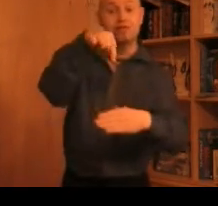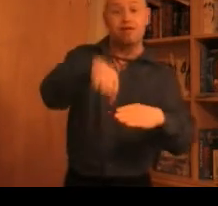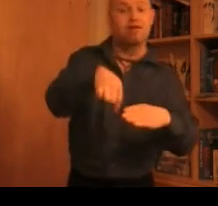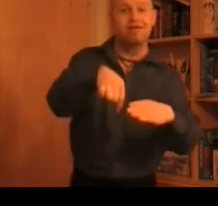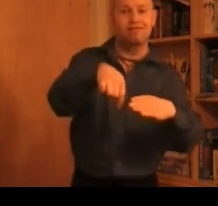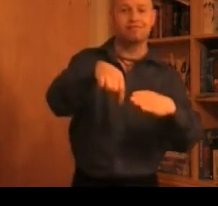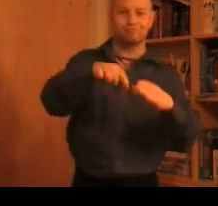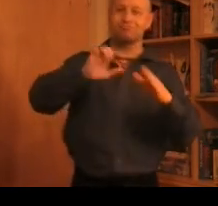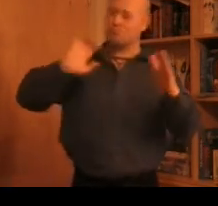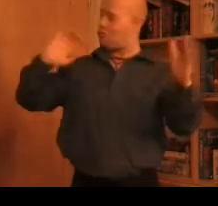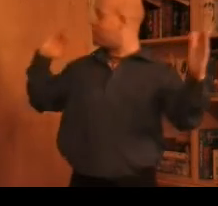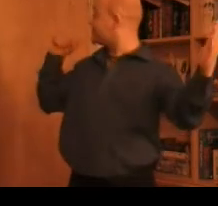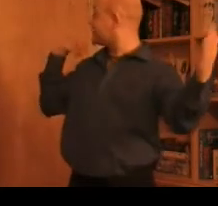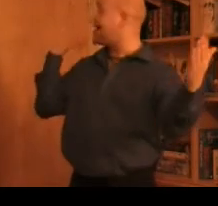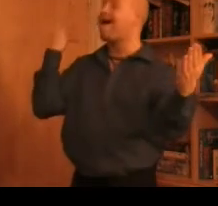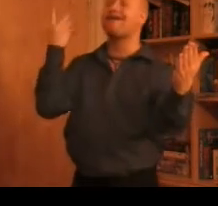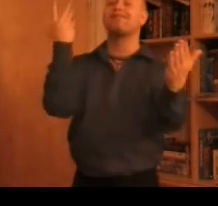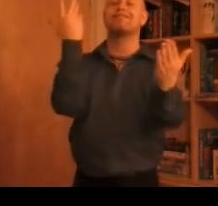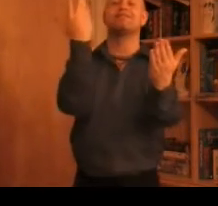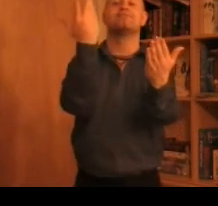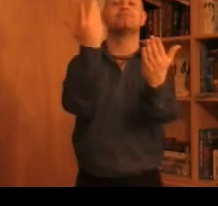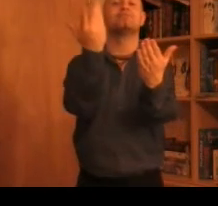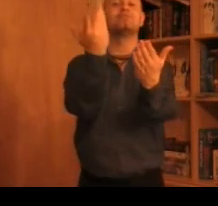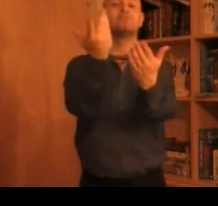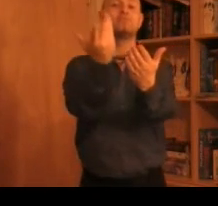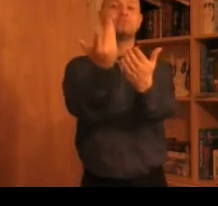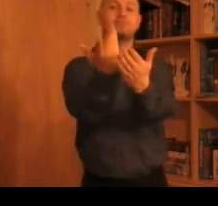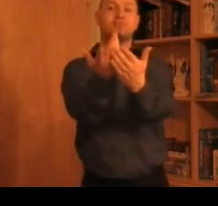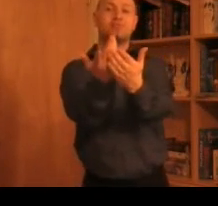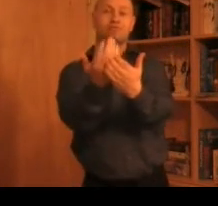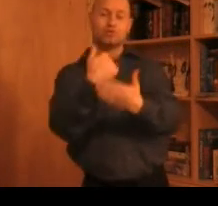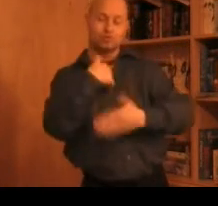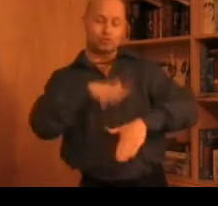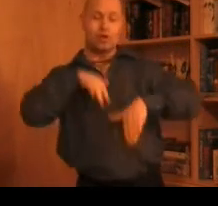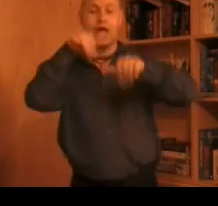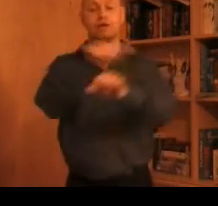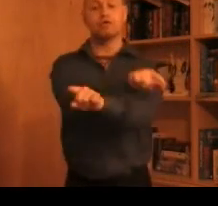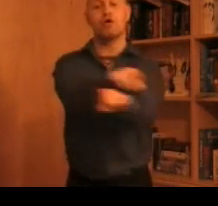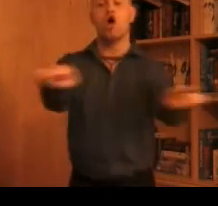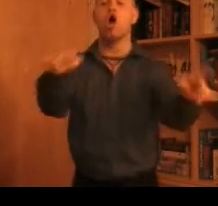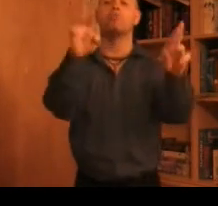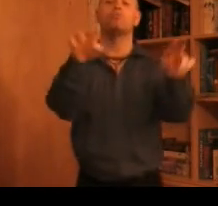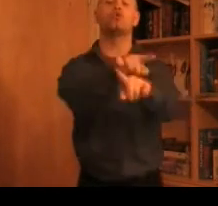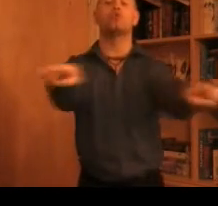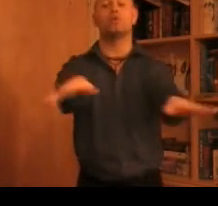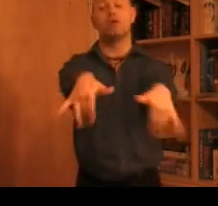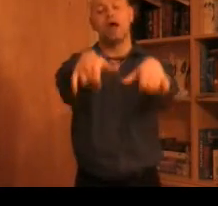here All the time I love you And hope you love